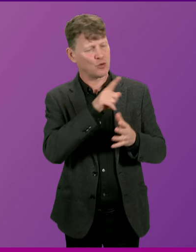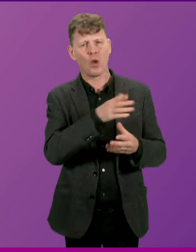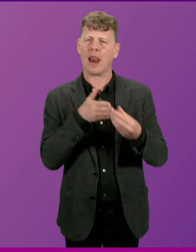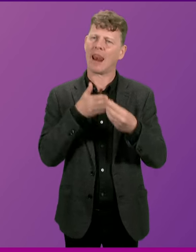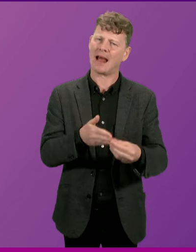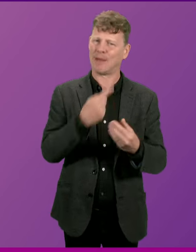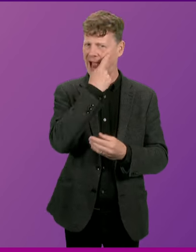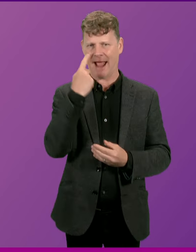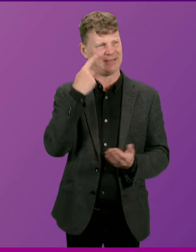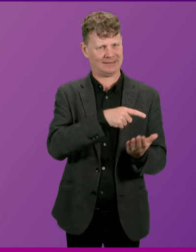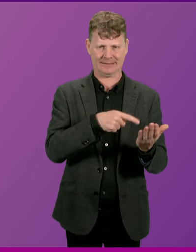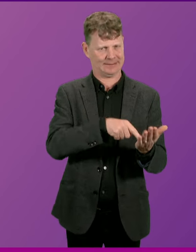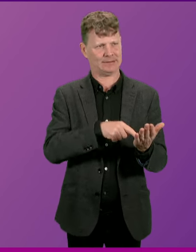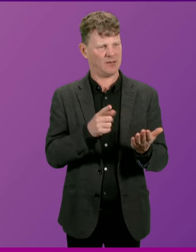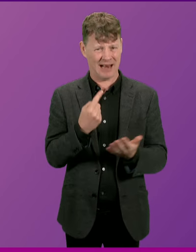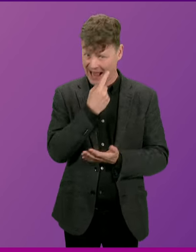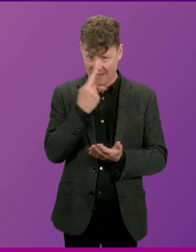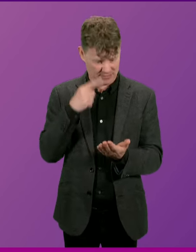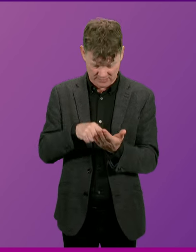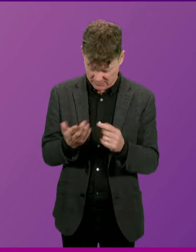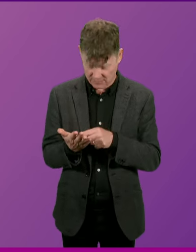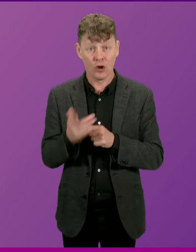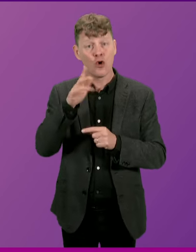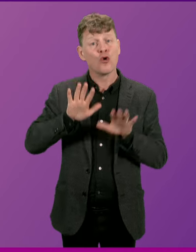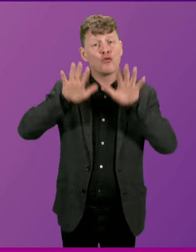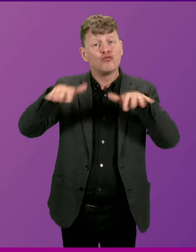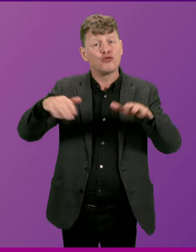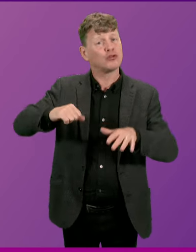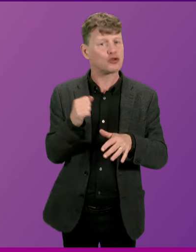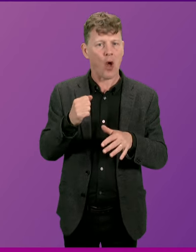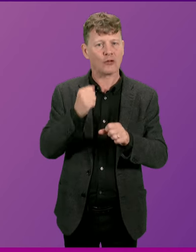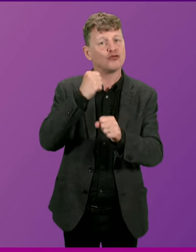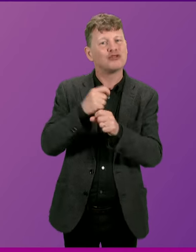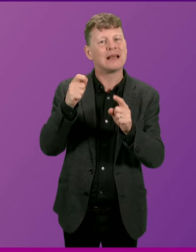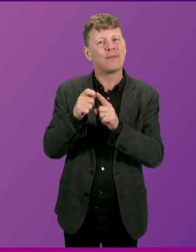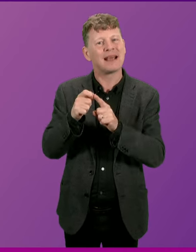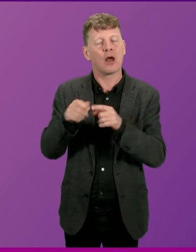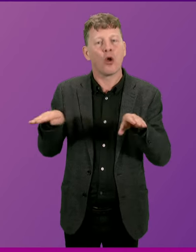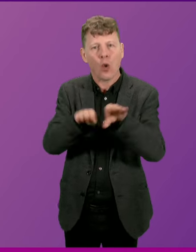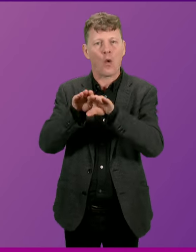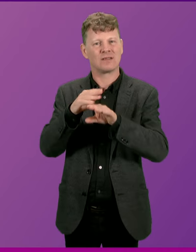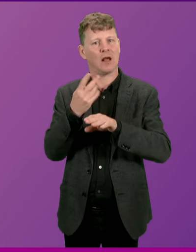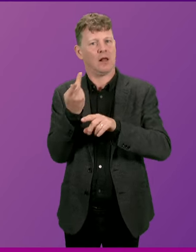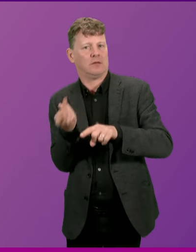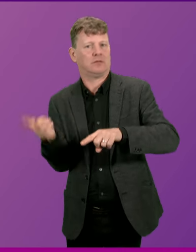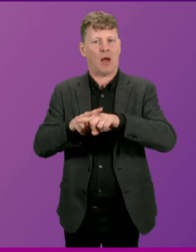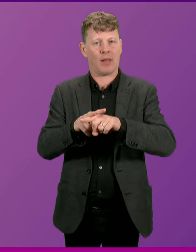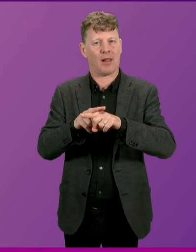evidence. The evidence is GP surgeries in rural Scotland are closing at more than twice the rate of those in